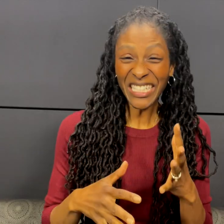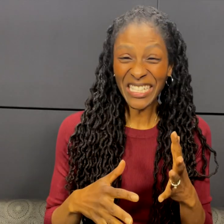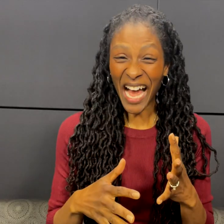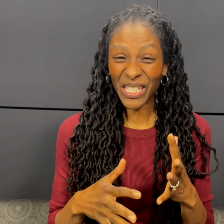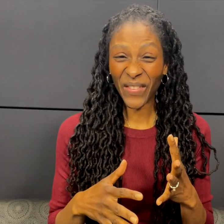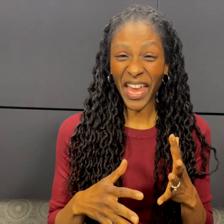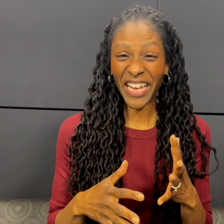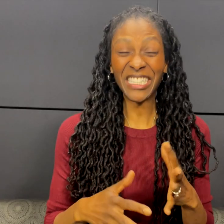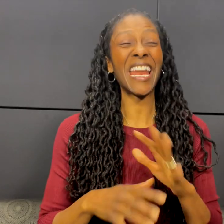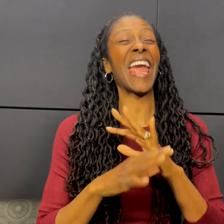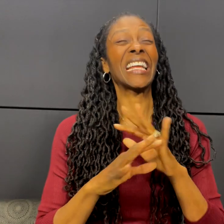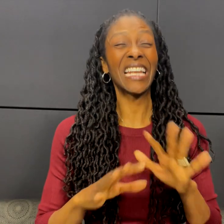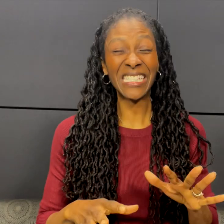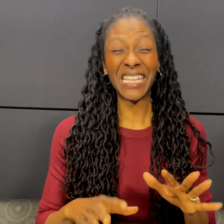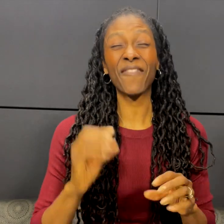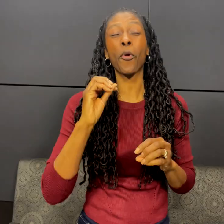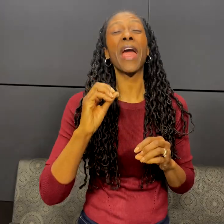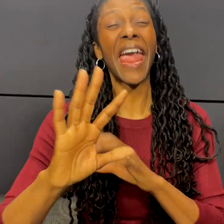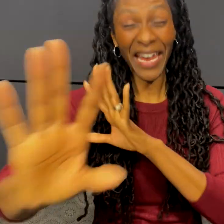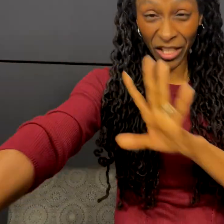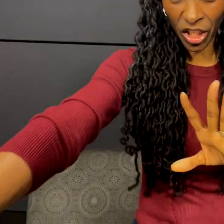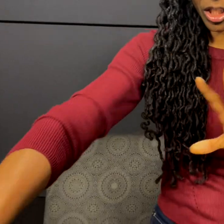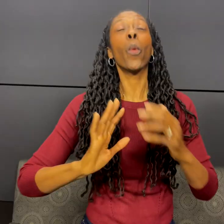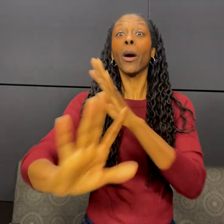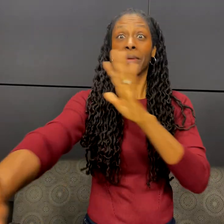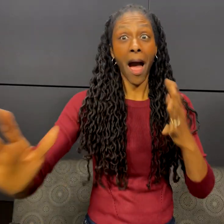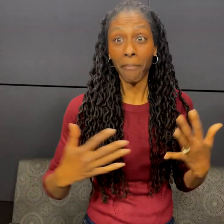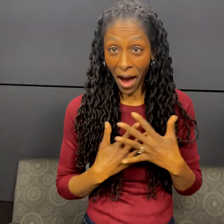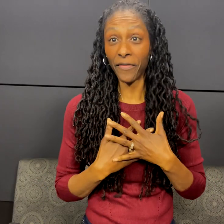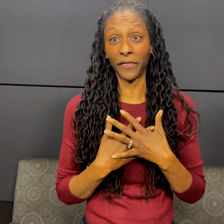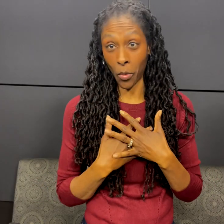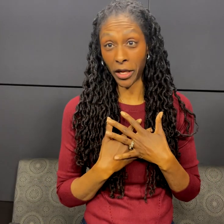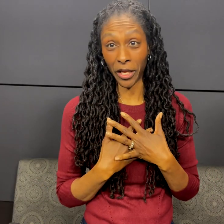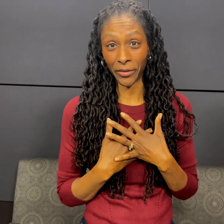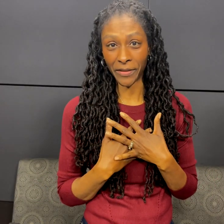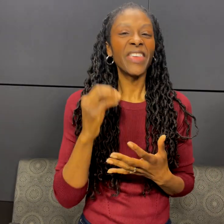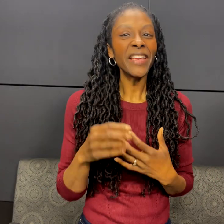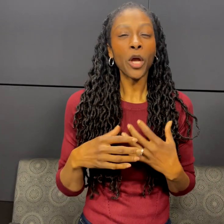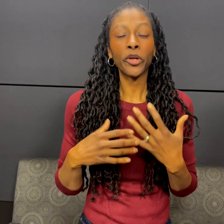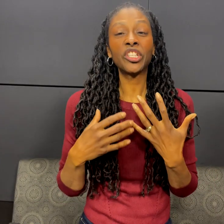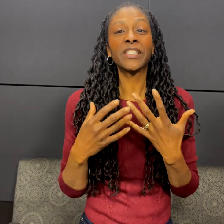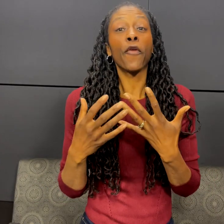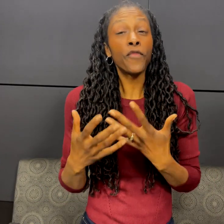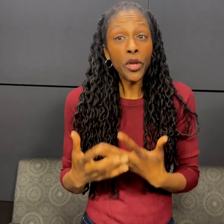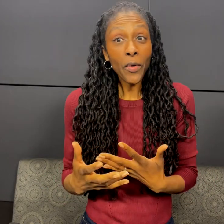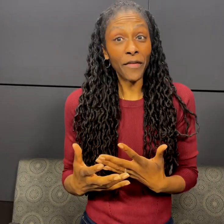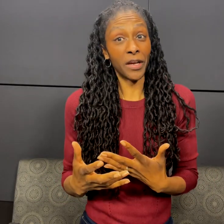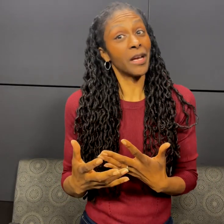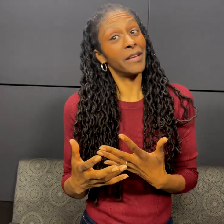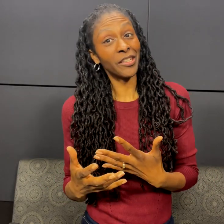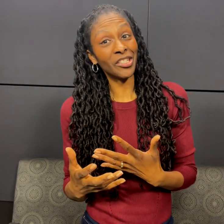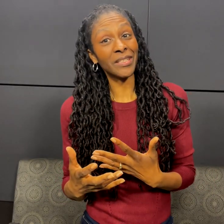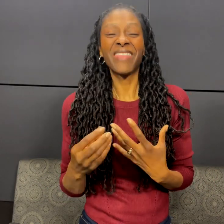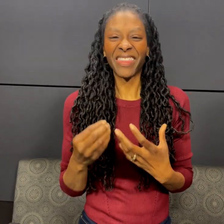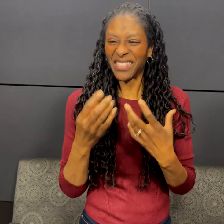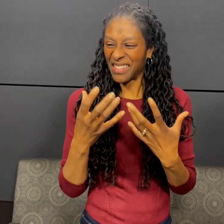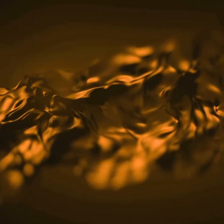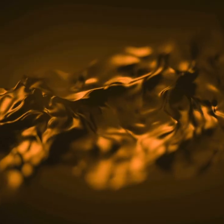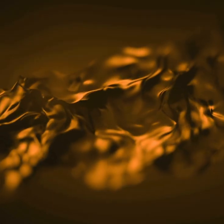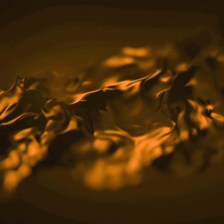detoxification, and cleansing for ages well beyond my 51 years. These are just a few of the conditions that this thick golden